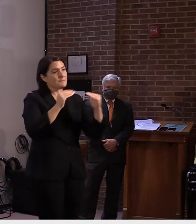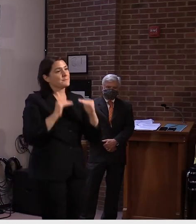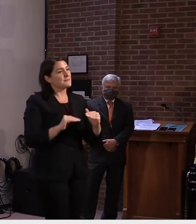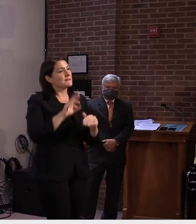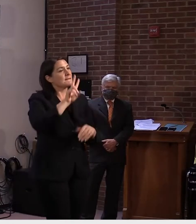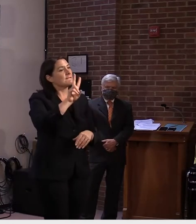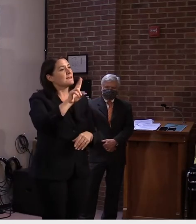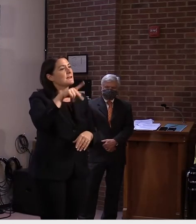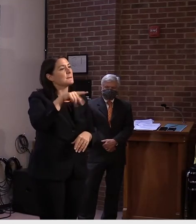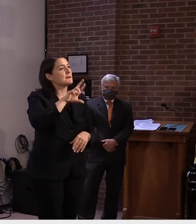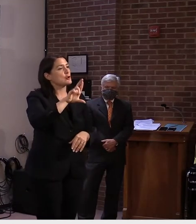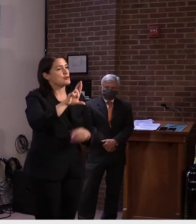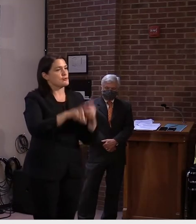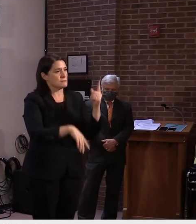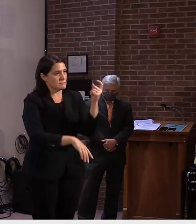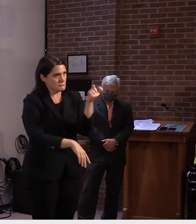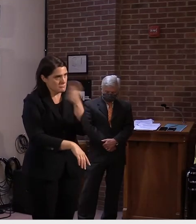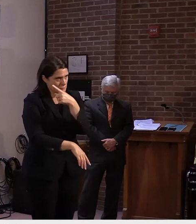Um,